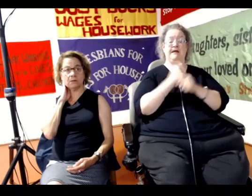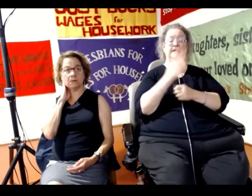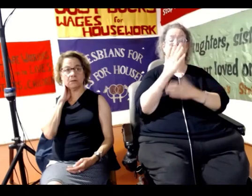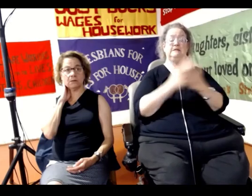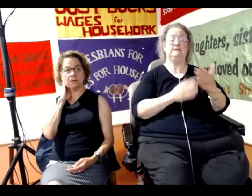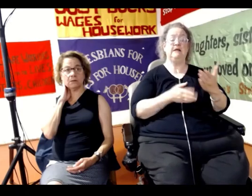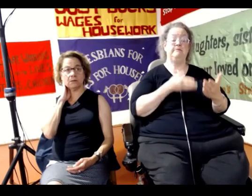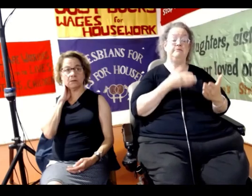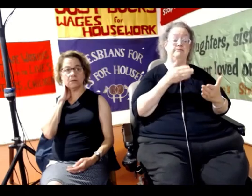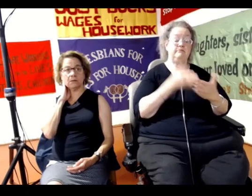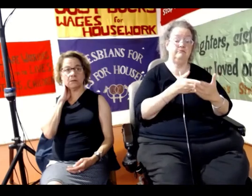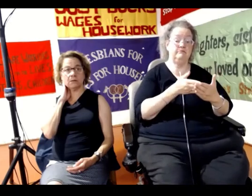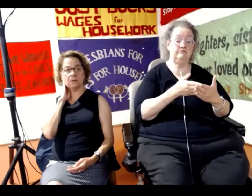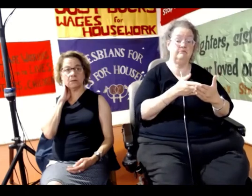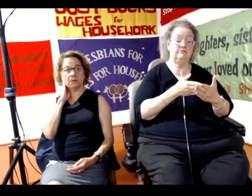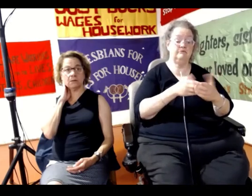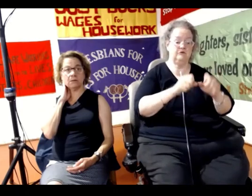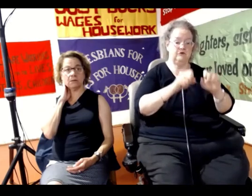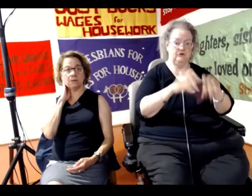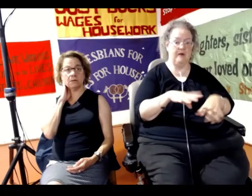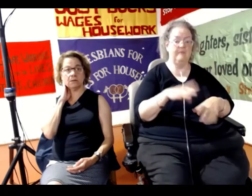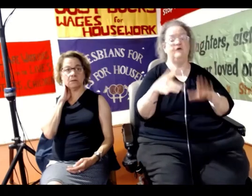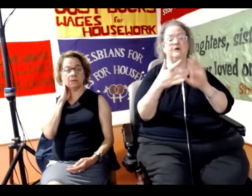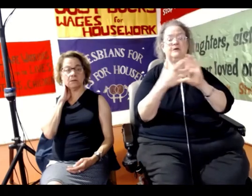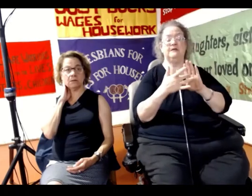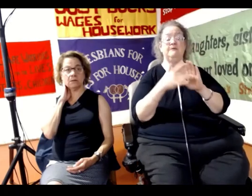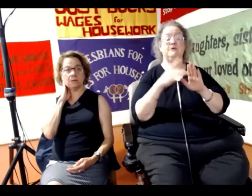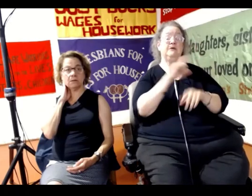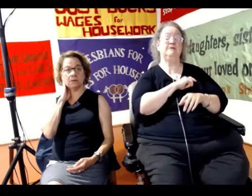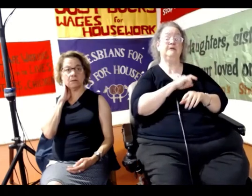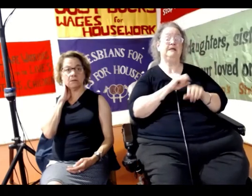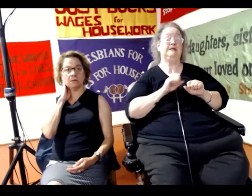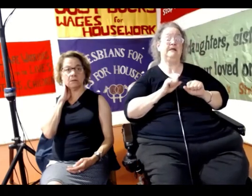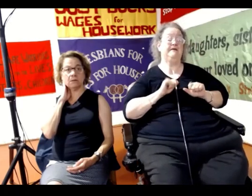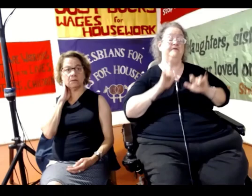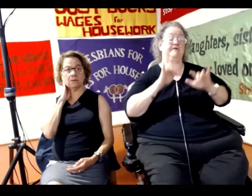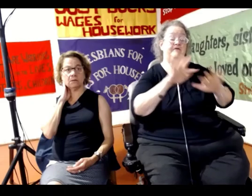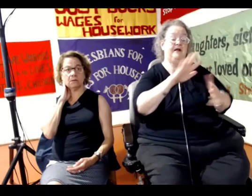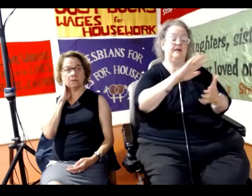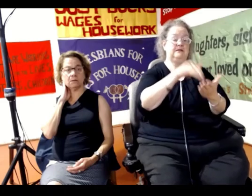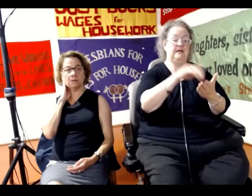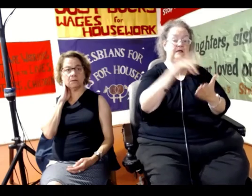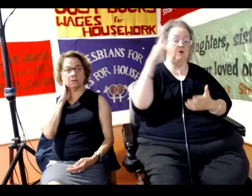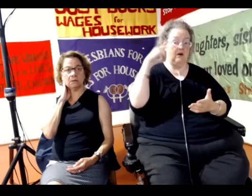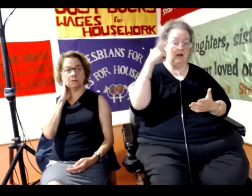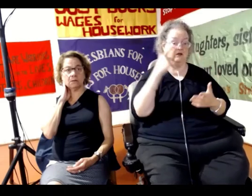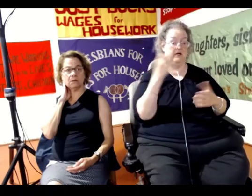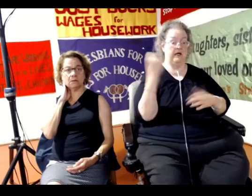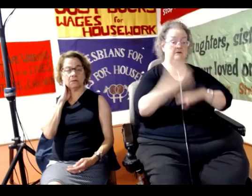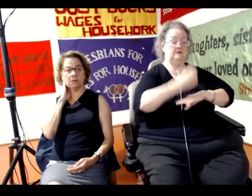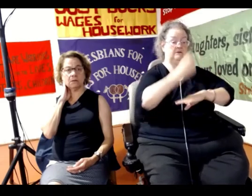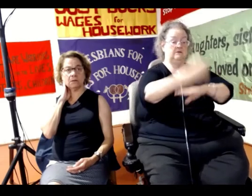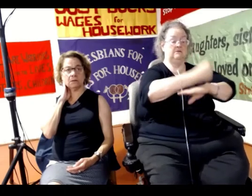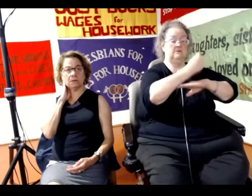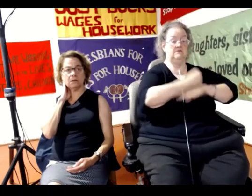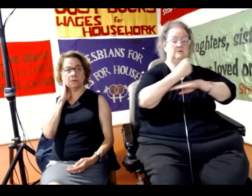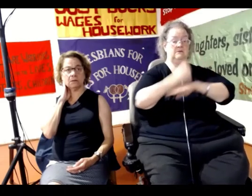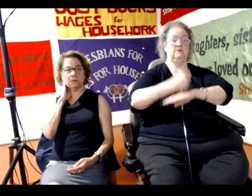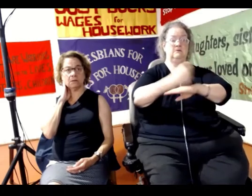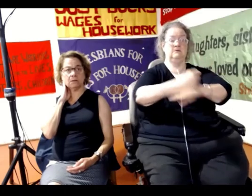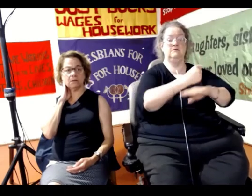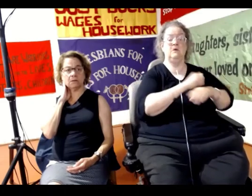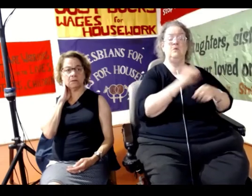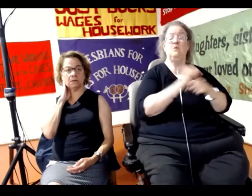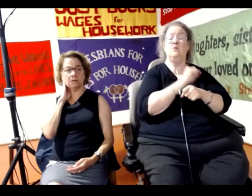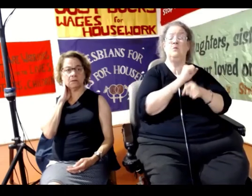example, when the police invaded central London and closed down working women's flats where